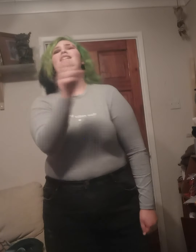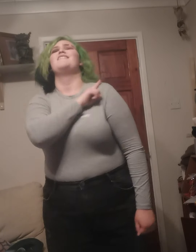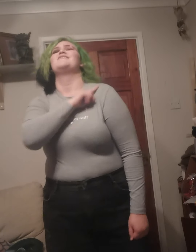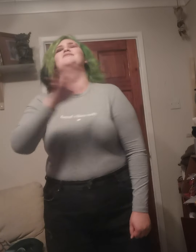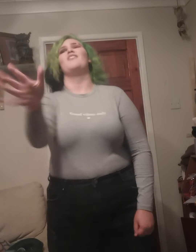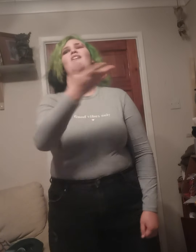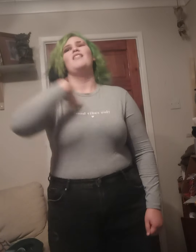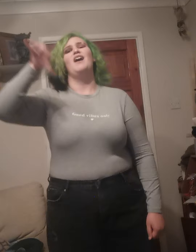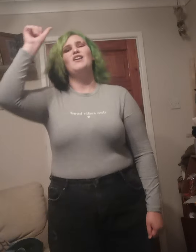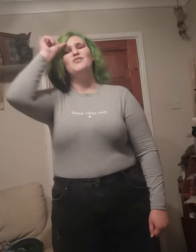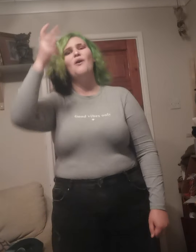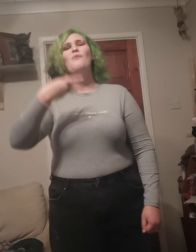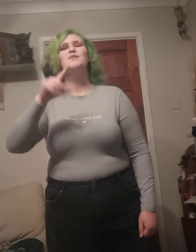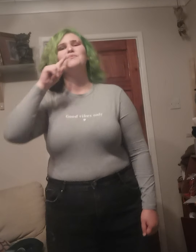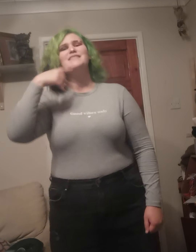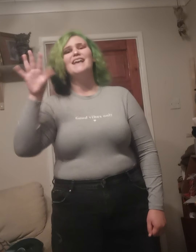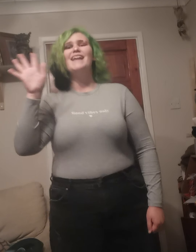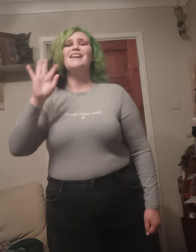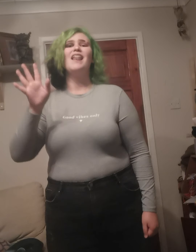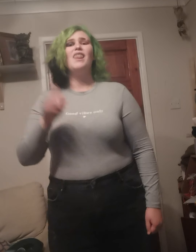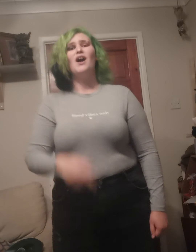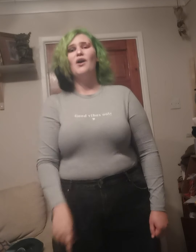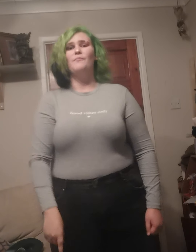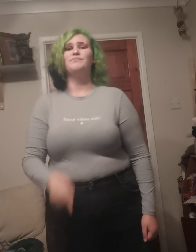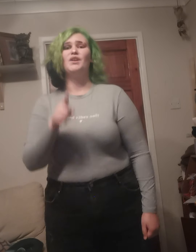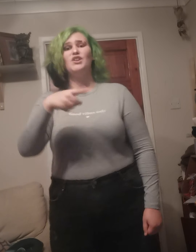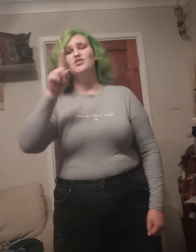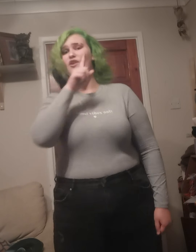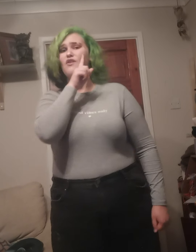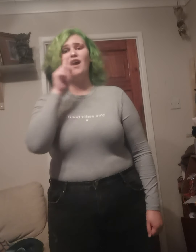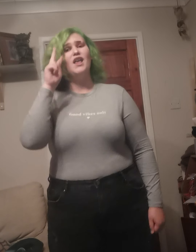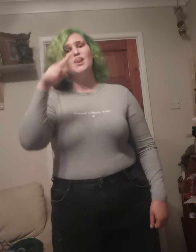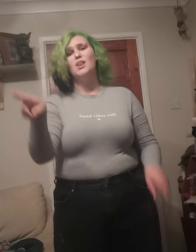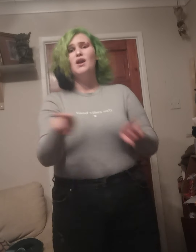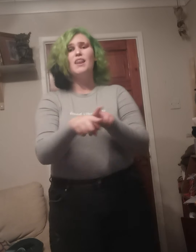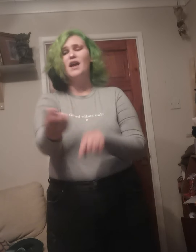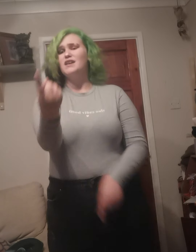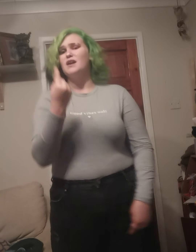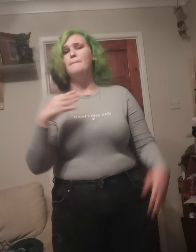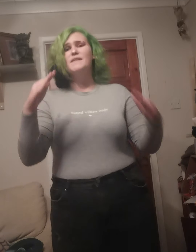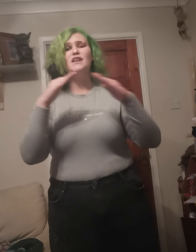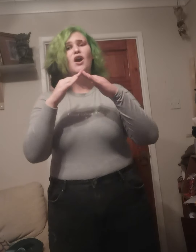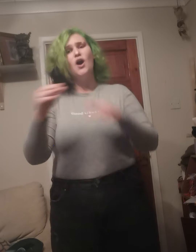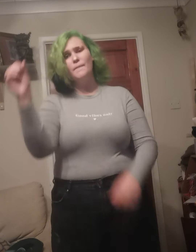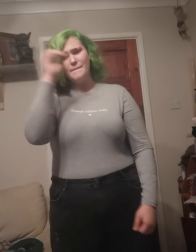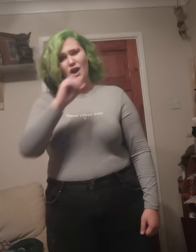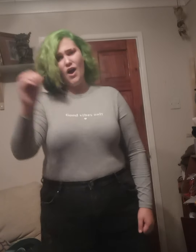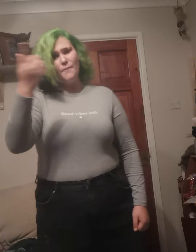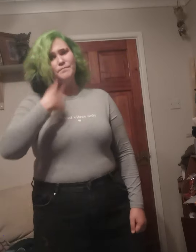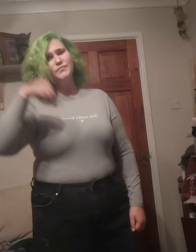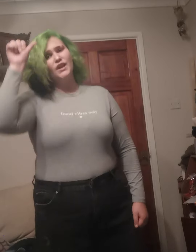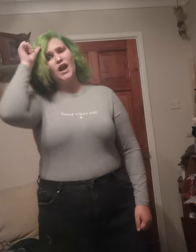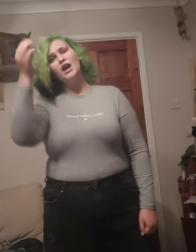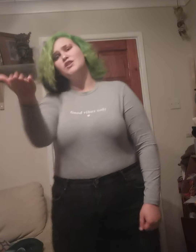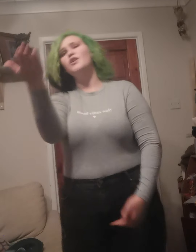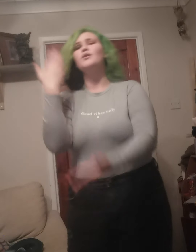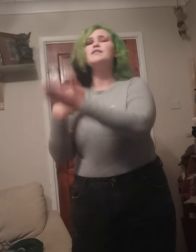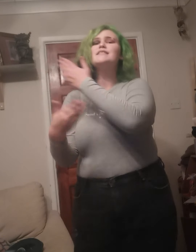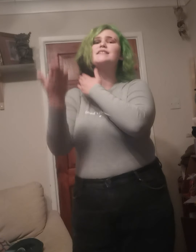All I know is beside your heart Your eyes look like coming home All I know is